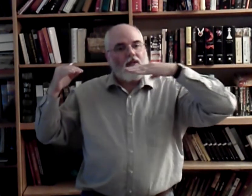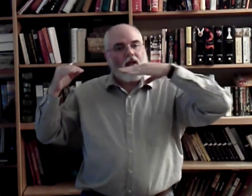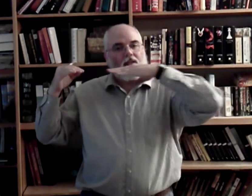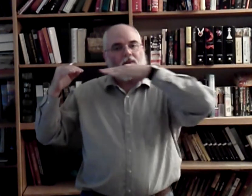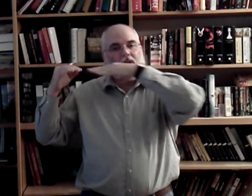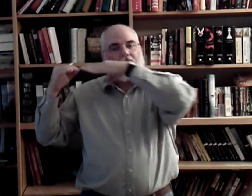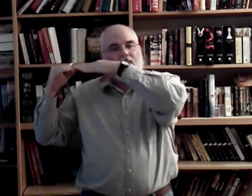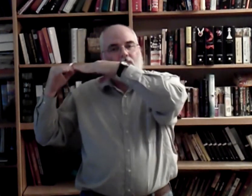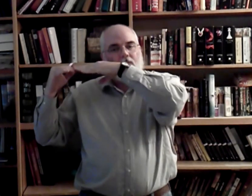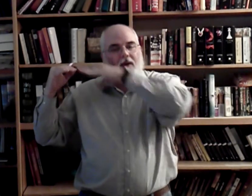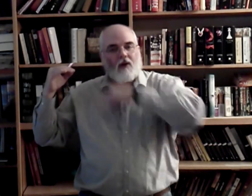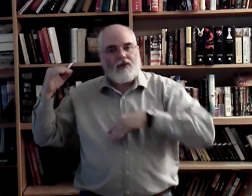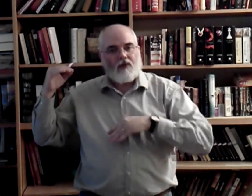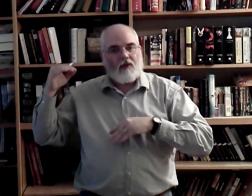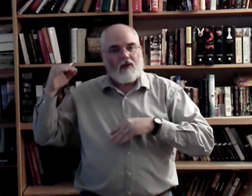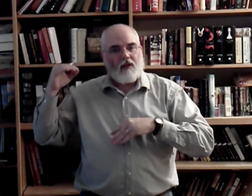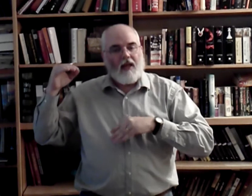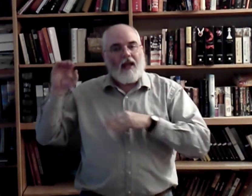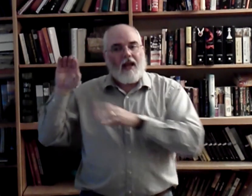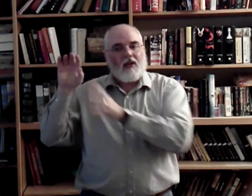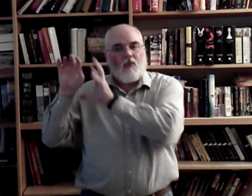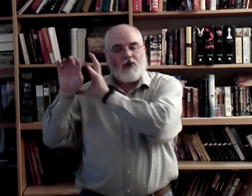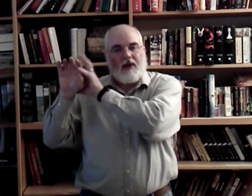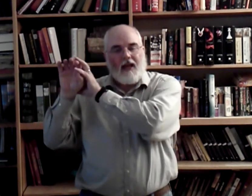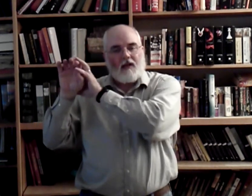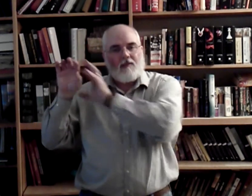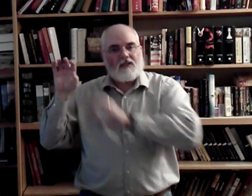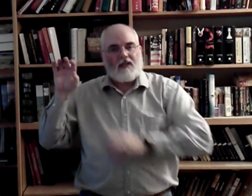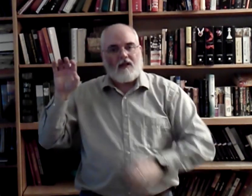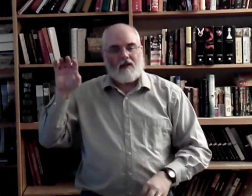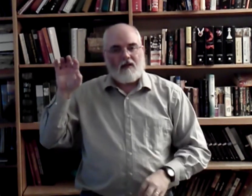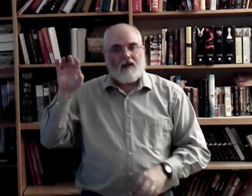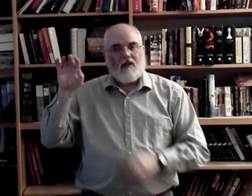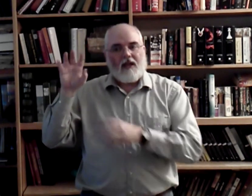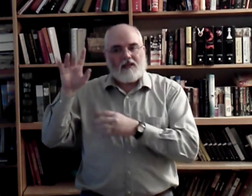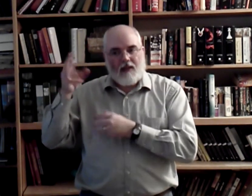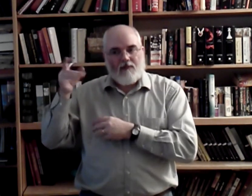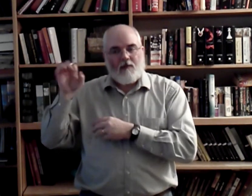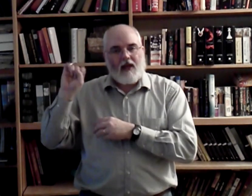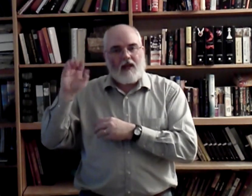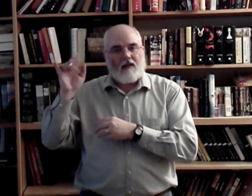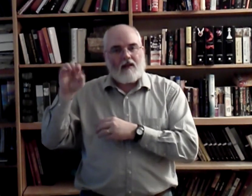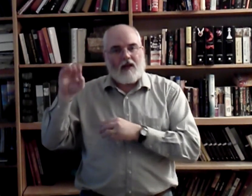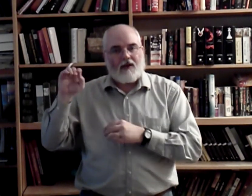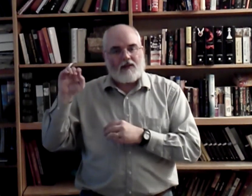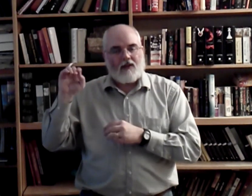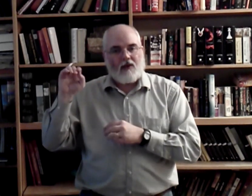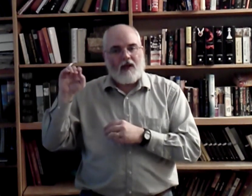signs to be even with your mouth, and you want your hand to be still, except for making the letters, okay?